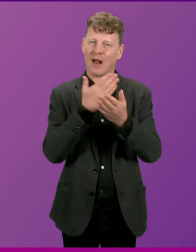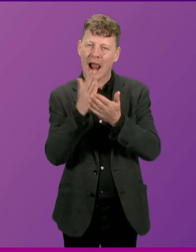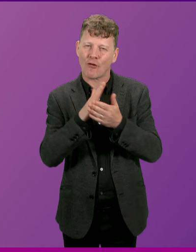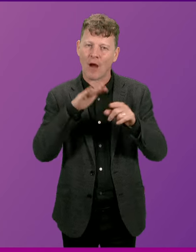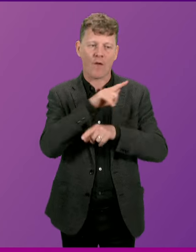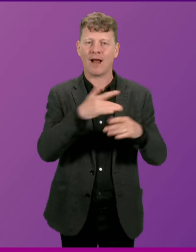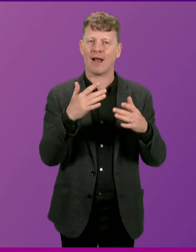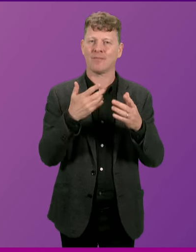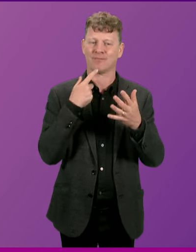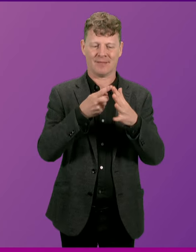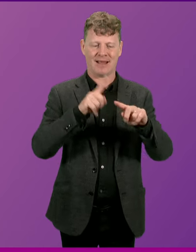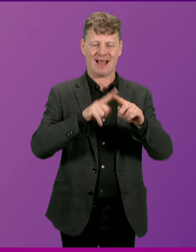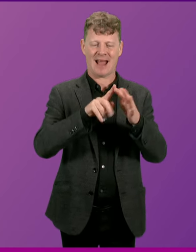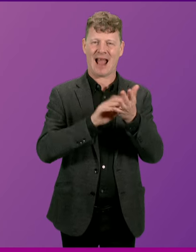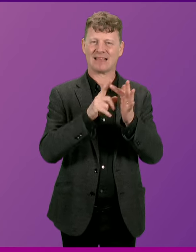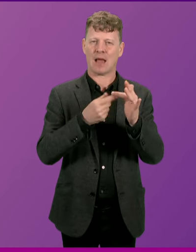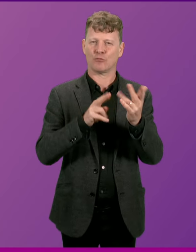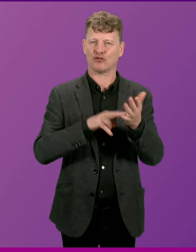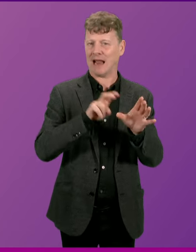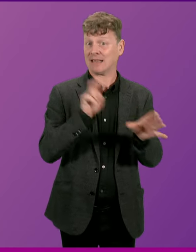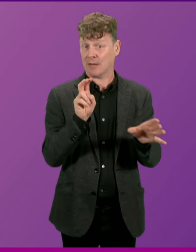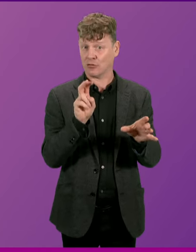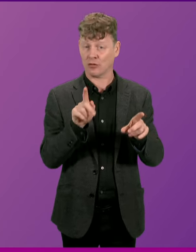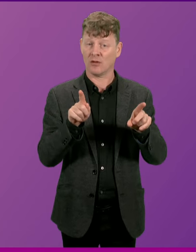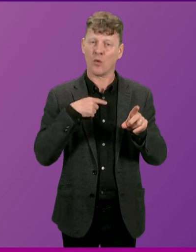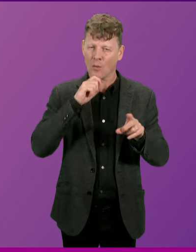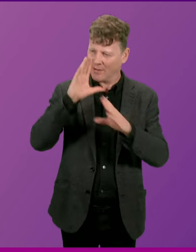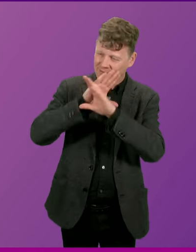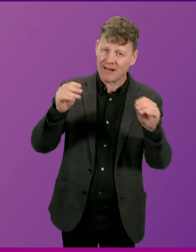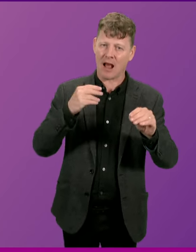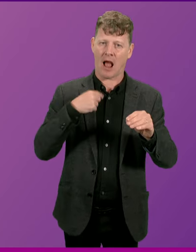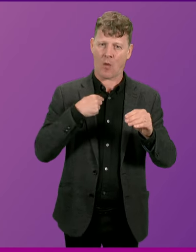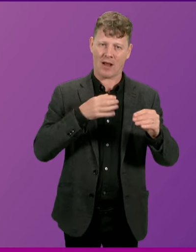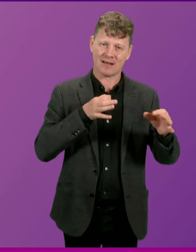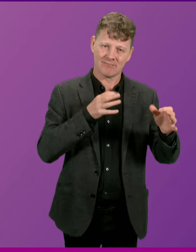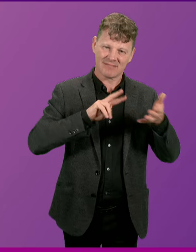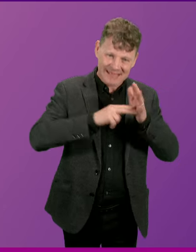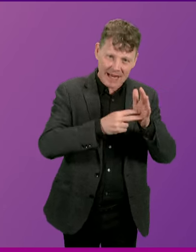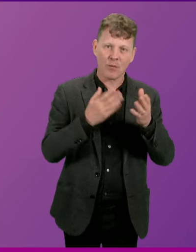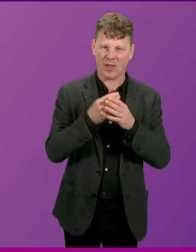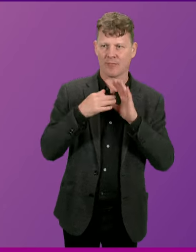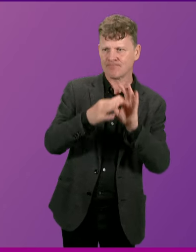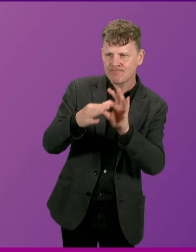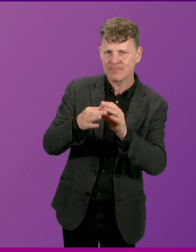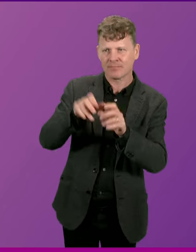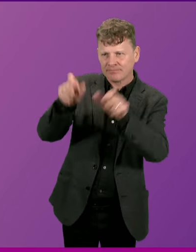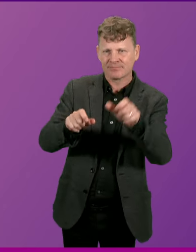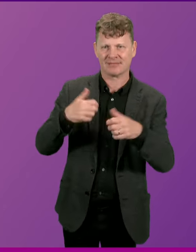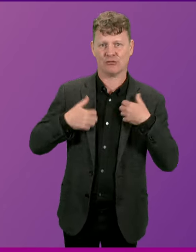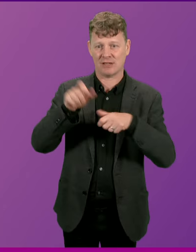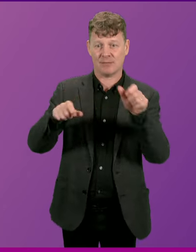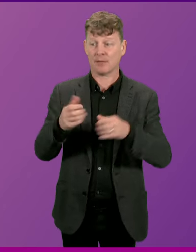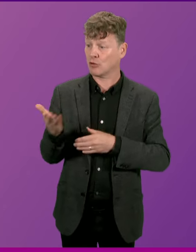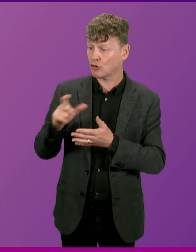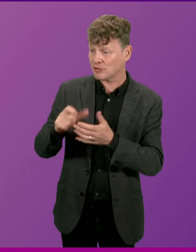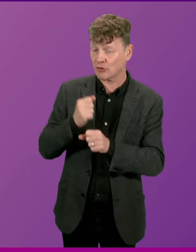Parliament in the summer on the scheme's implementation informed by our ongoing engagement with stakeholders. Christine Graham. I thank the